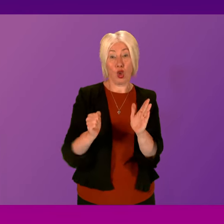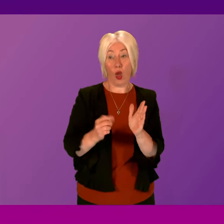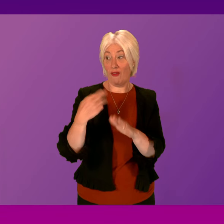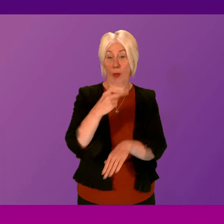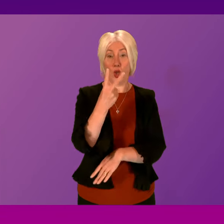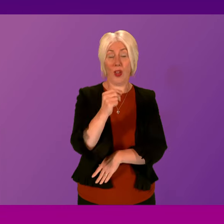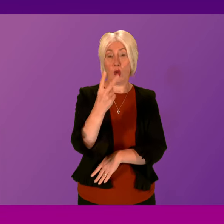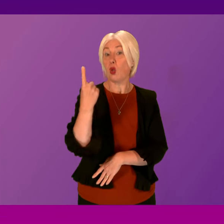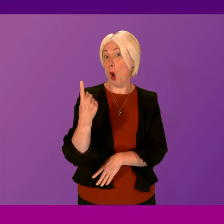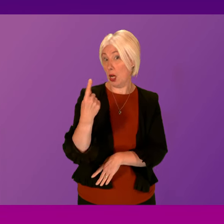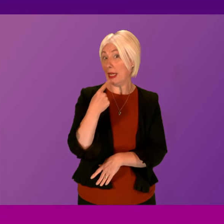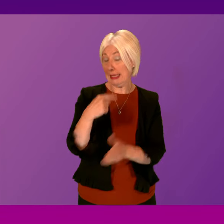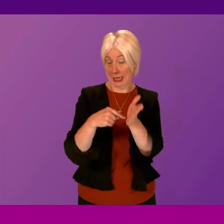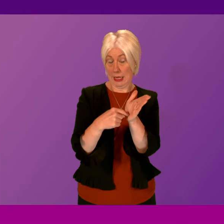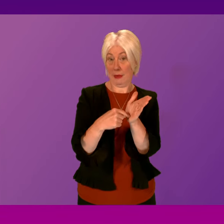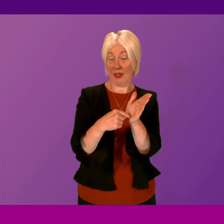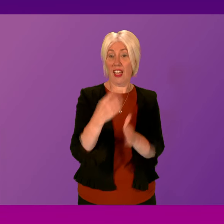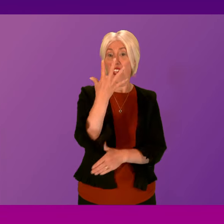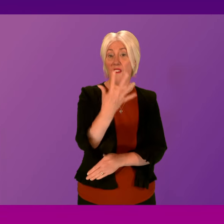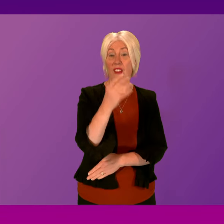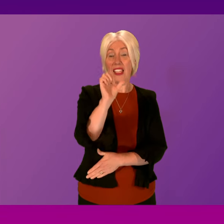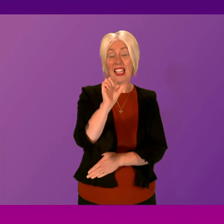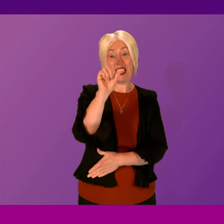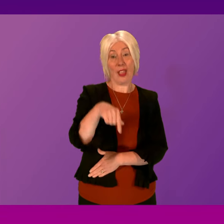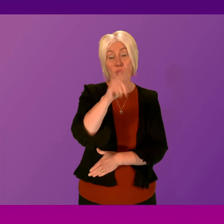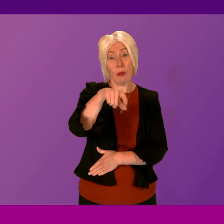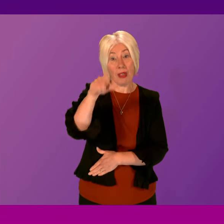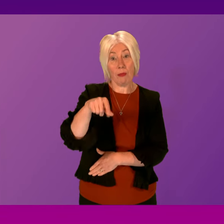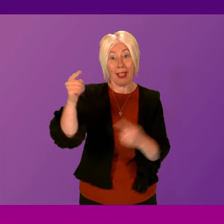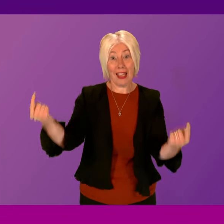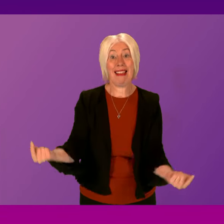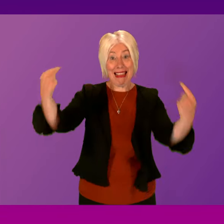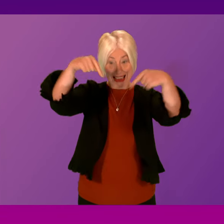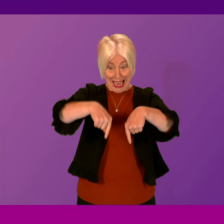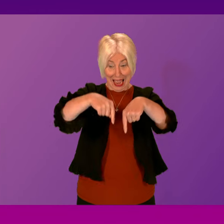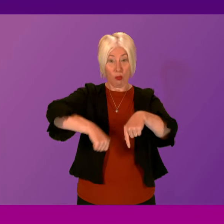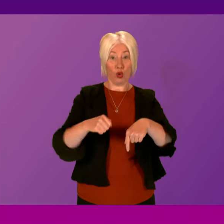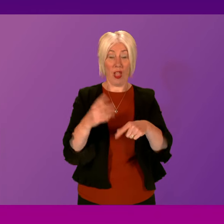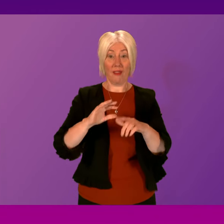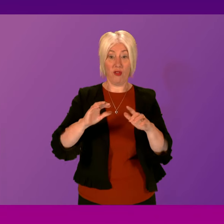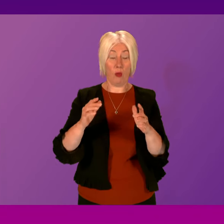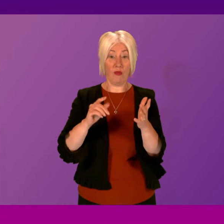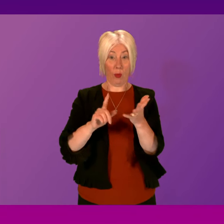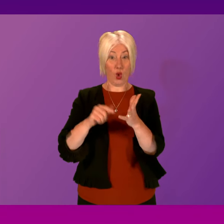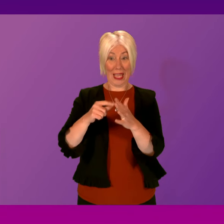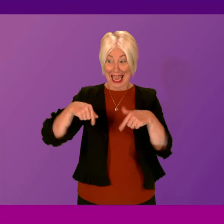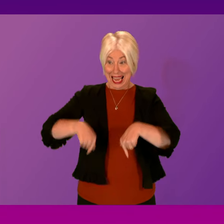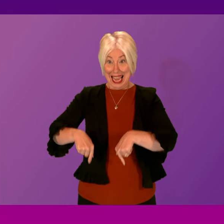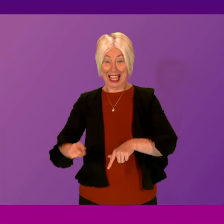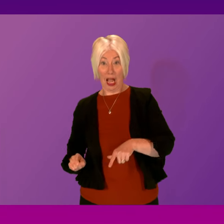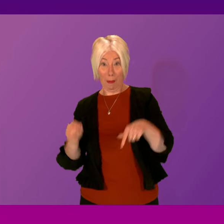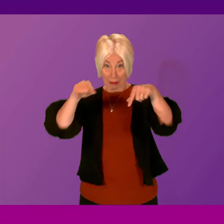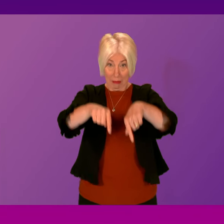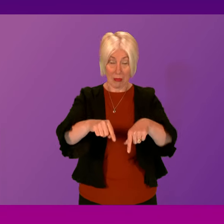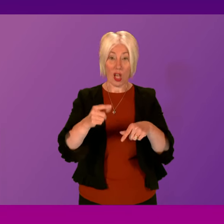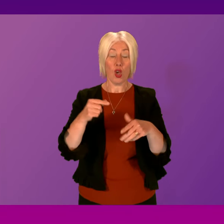2021, show that 56,000 people came to Scotland from the rest of the UK. A net